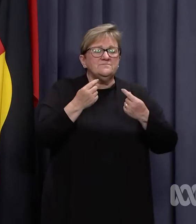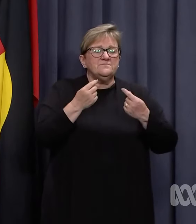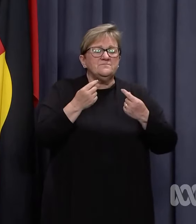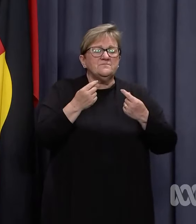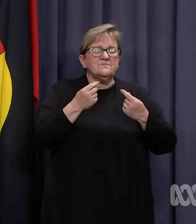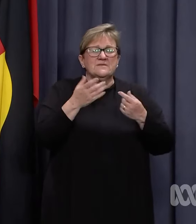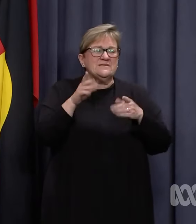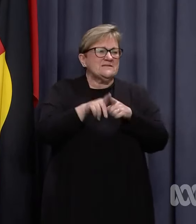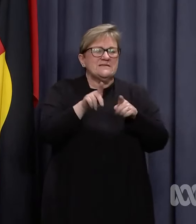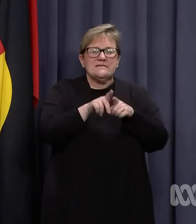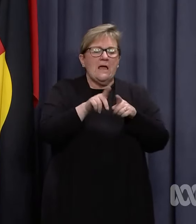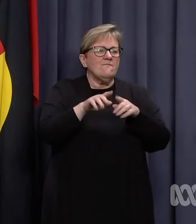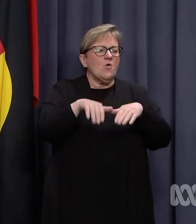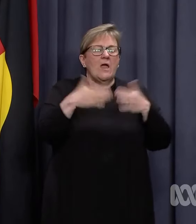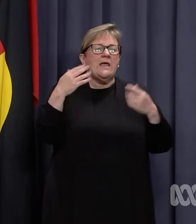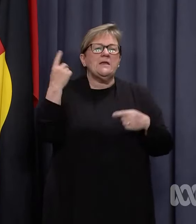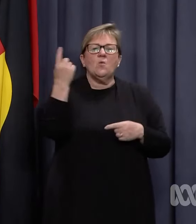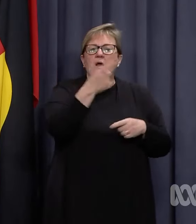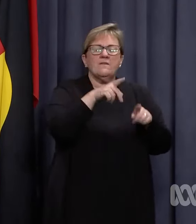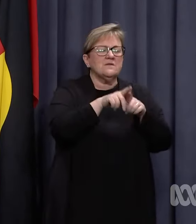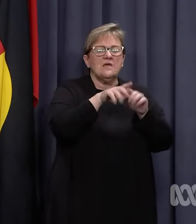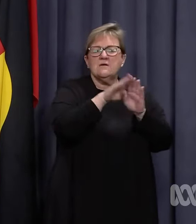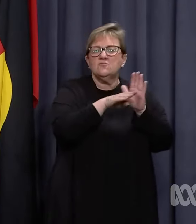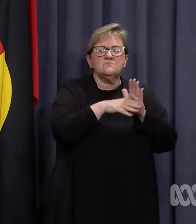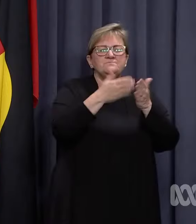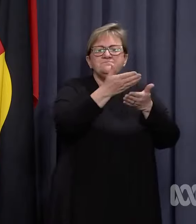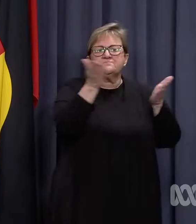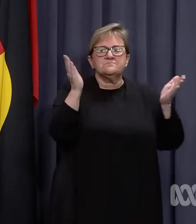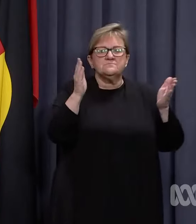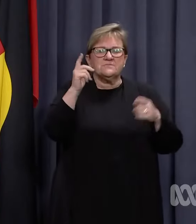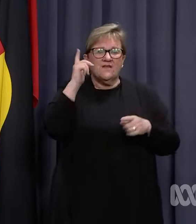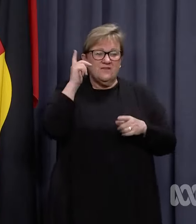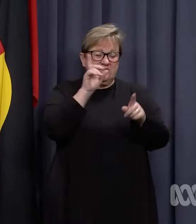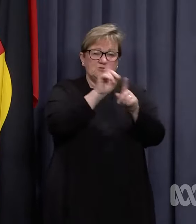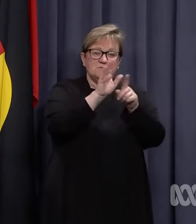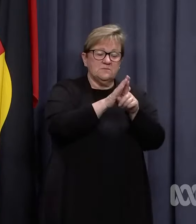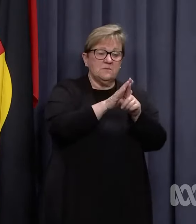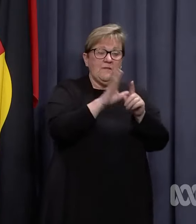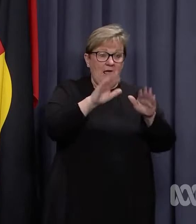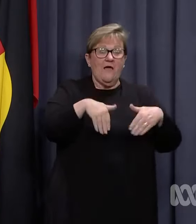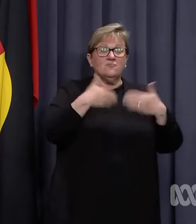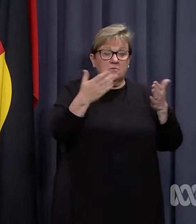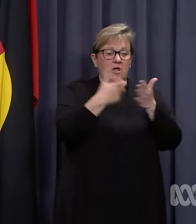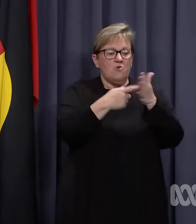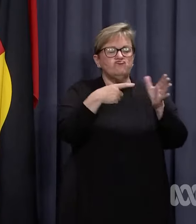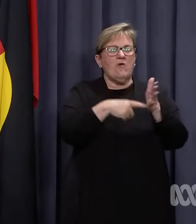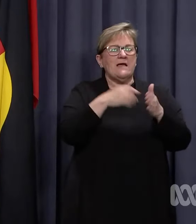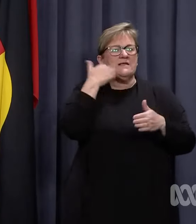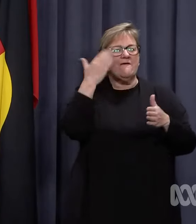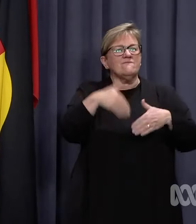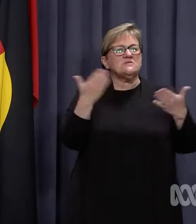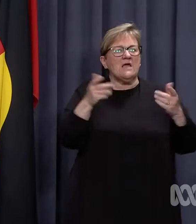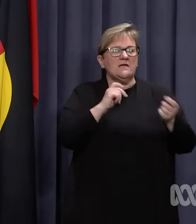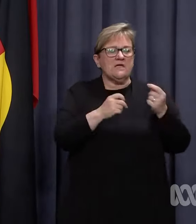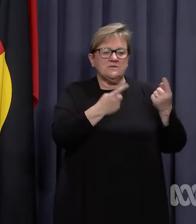be no different for anyone else, for the teacher themselves. They have to provide a rat every day